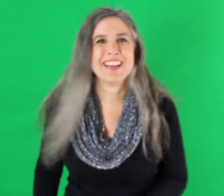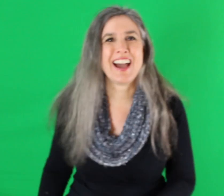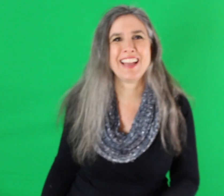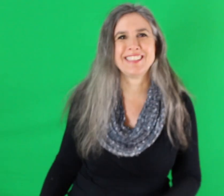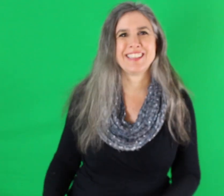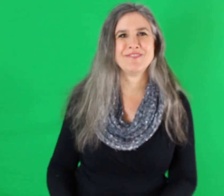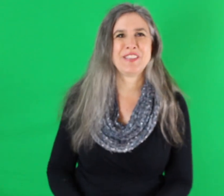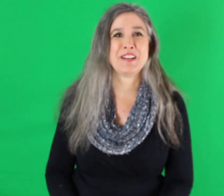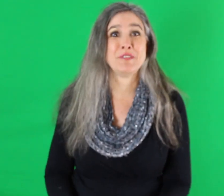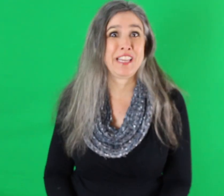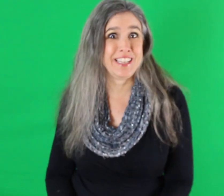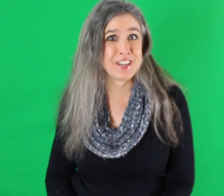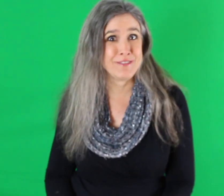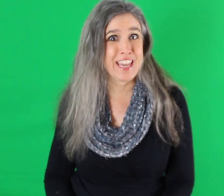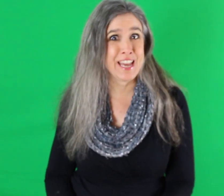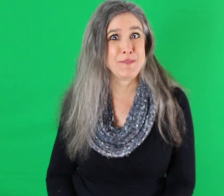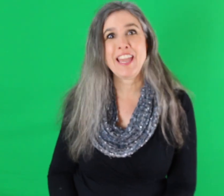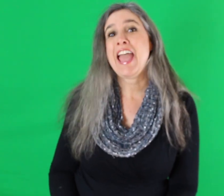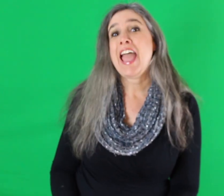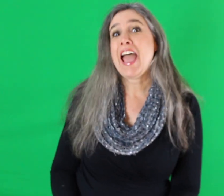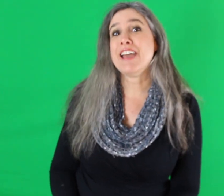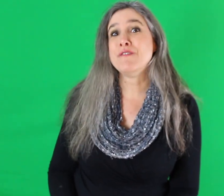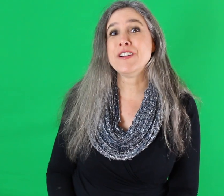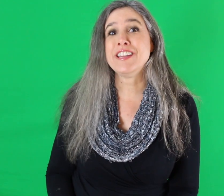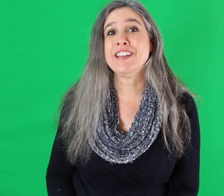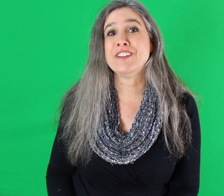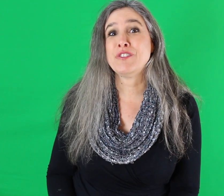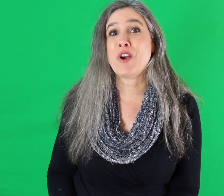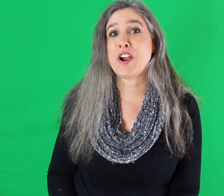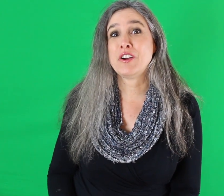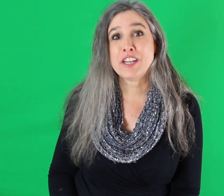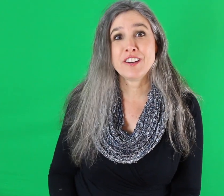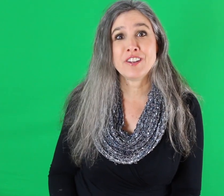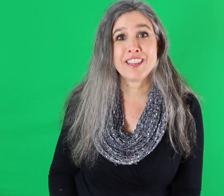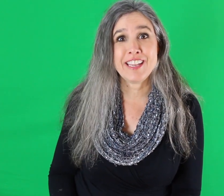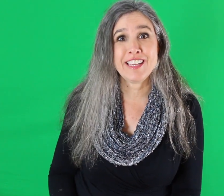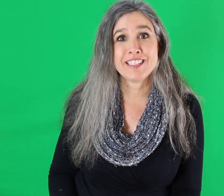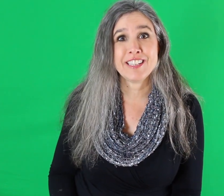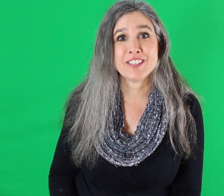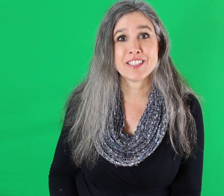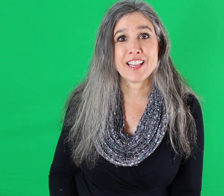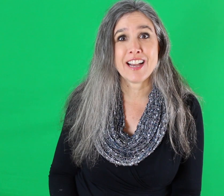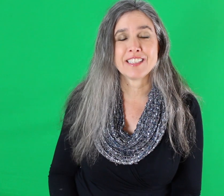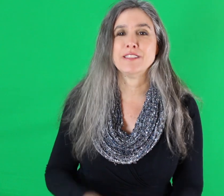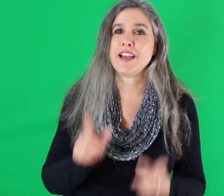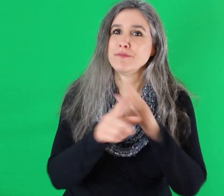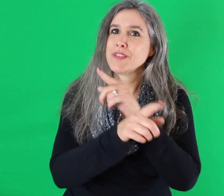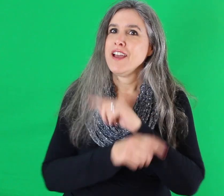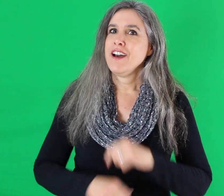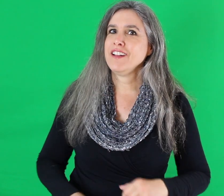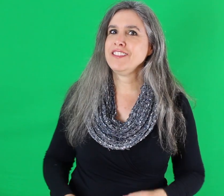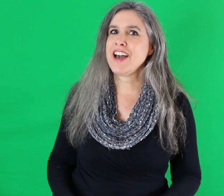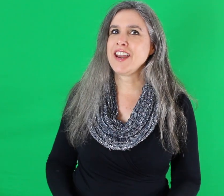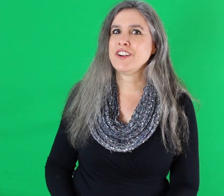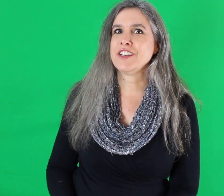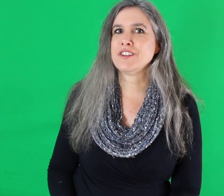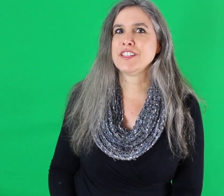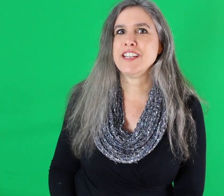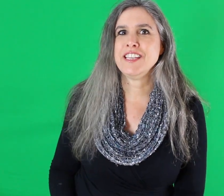Hi, it's Kim here. I'm with Eden Oak Academy and we're going to go through our critical thinking skills class. Now, a lot of critical thinking